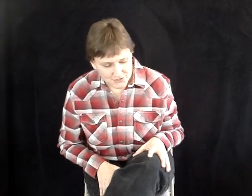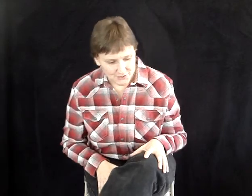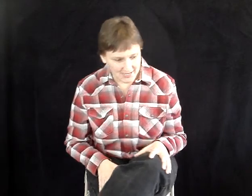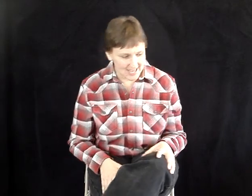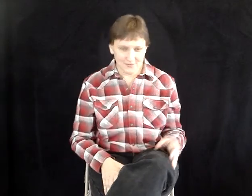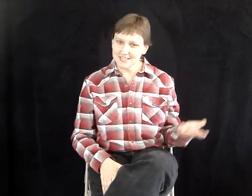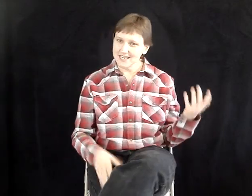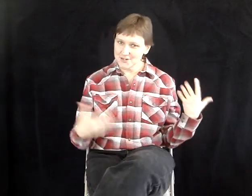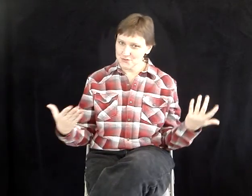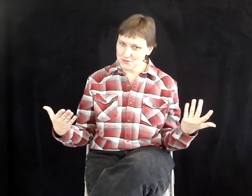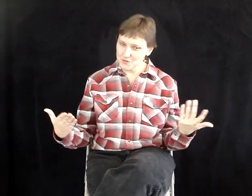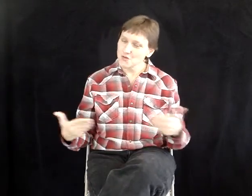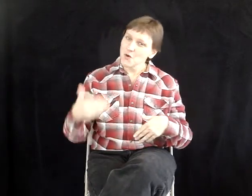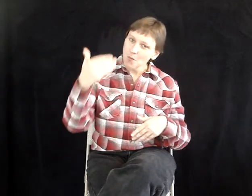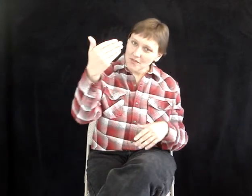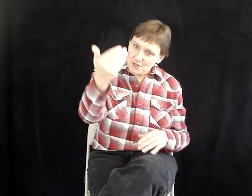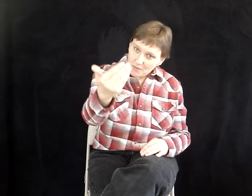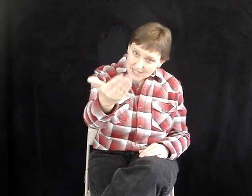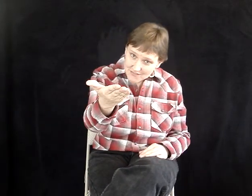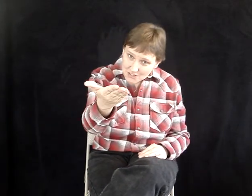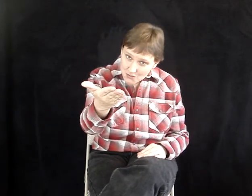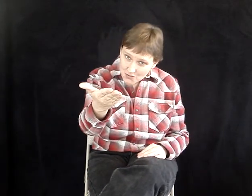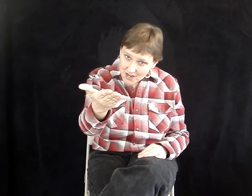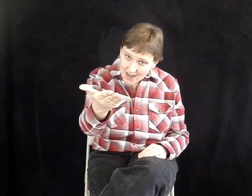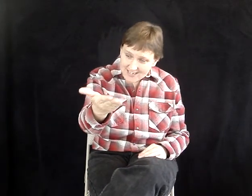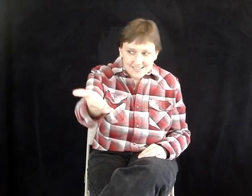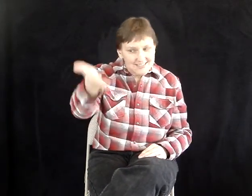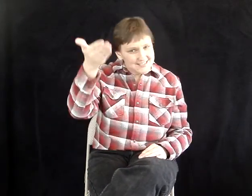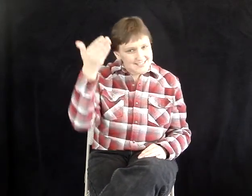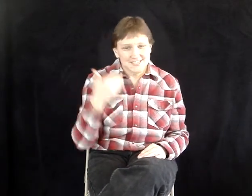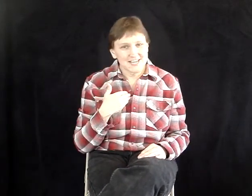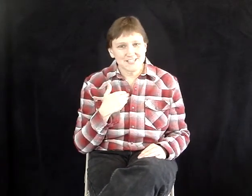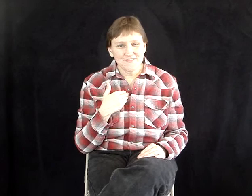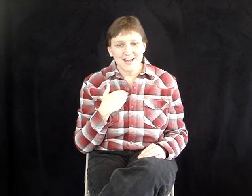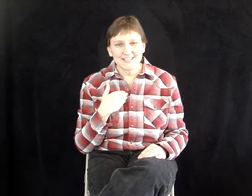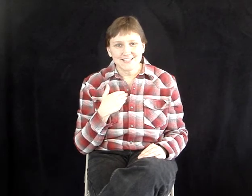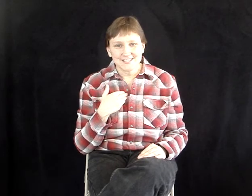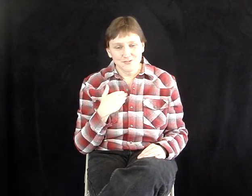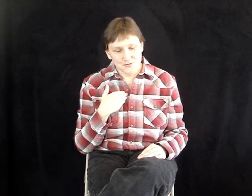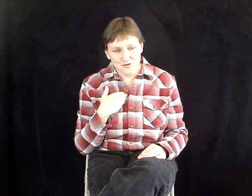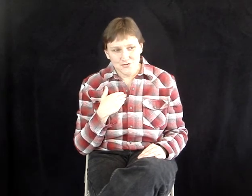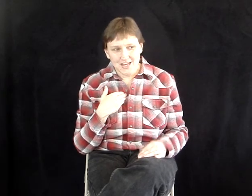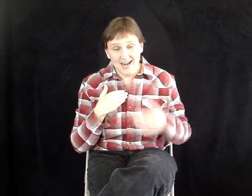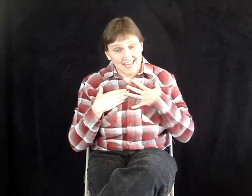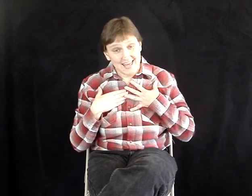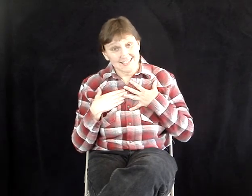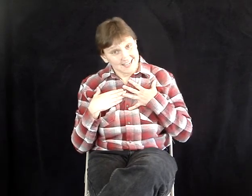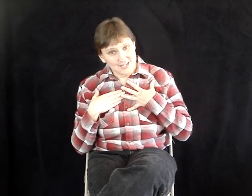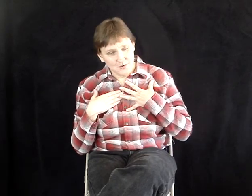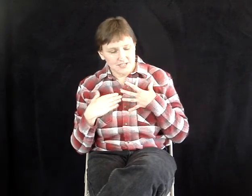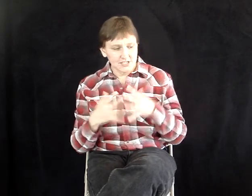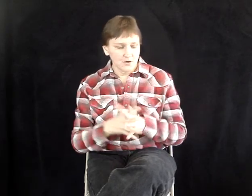so I can't really unknow the truth. Whether you believe it's true or not, it doesn't change the fact that it's the truth, and I can't unknow it. So,